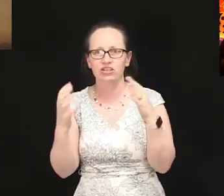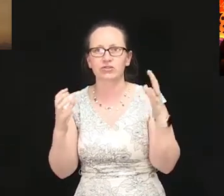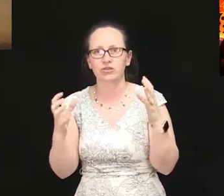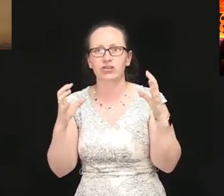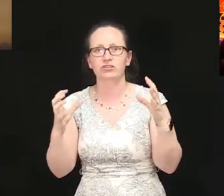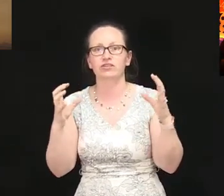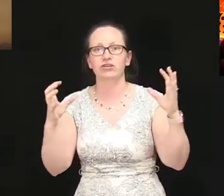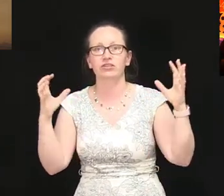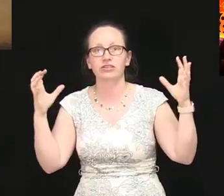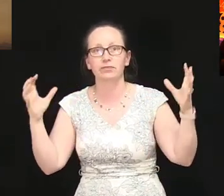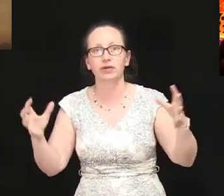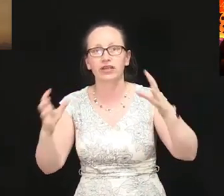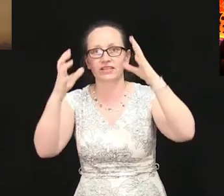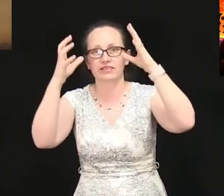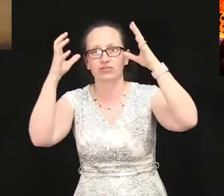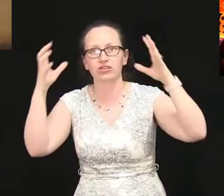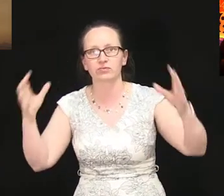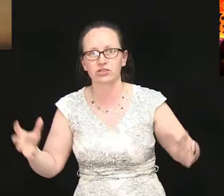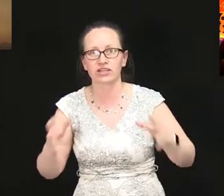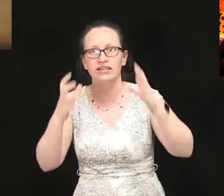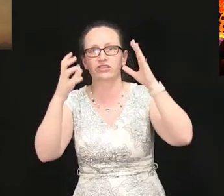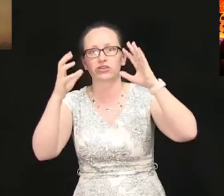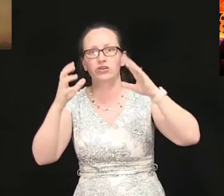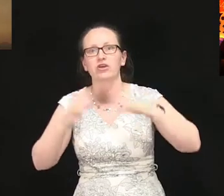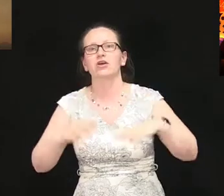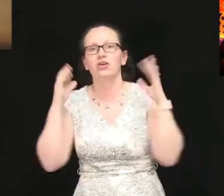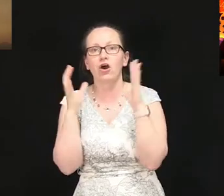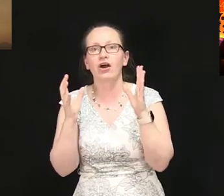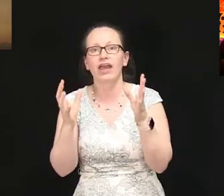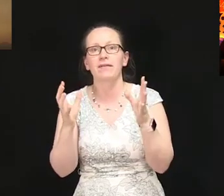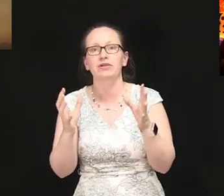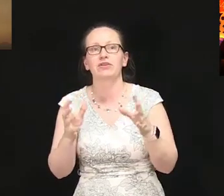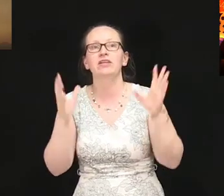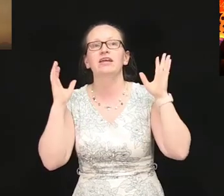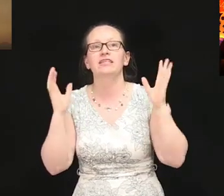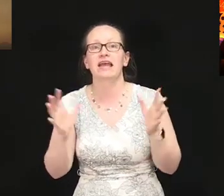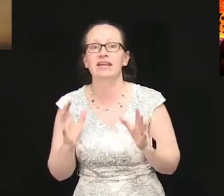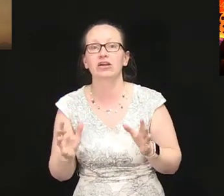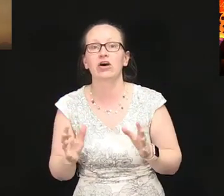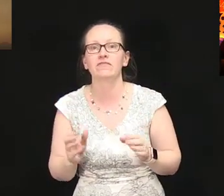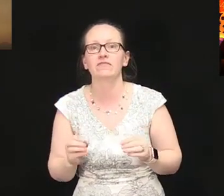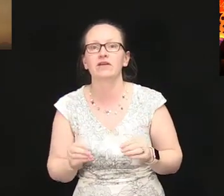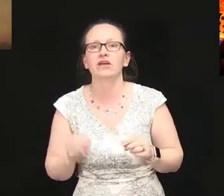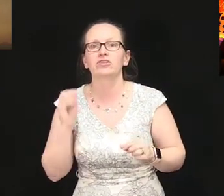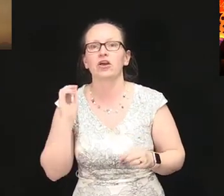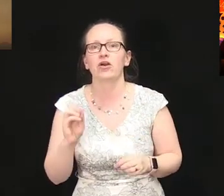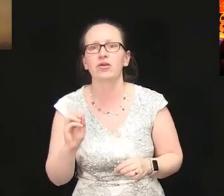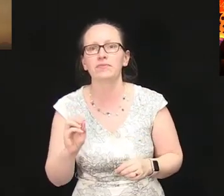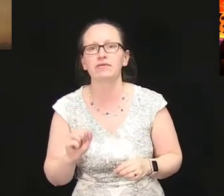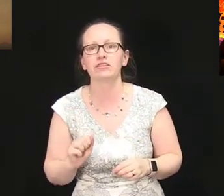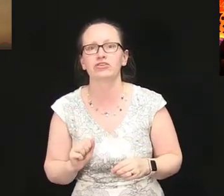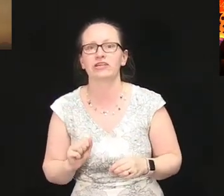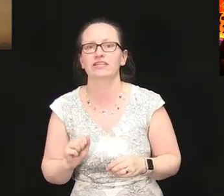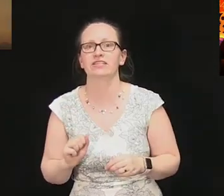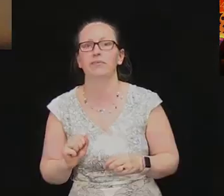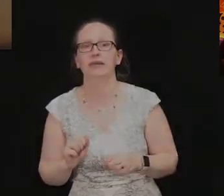actually what's going to result in the buoyancy force which leads to the hot air balloon taking off. So I hope you enjoy this topic.